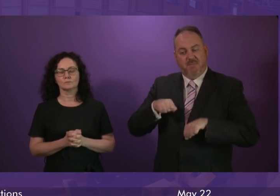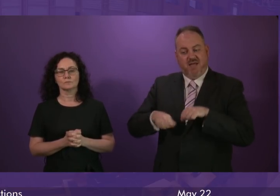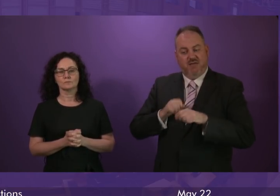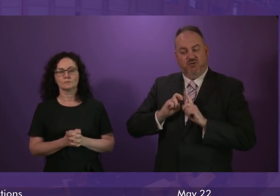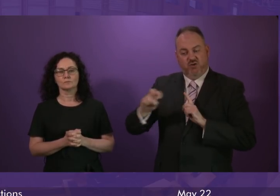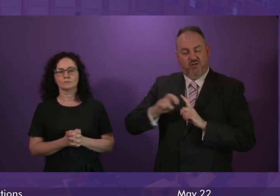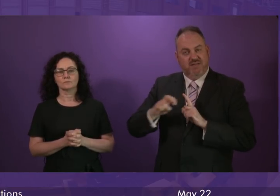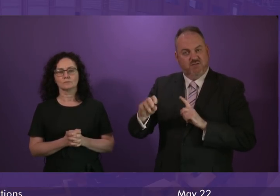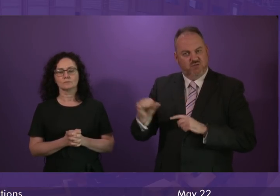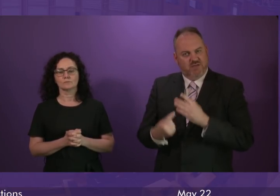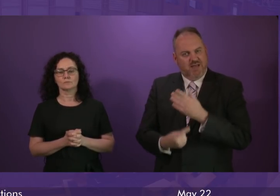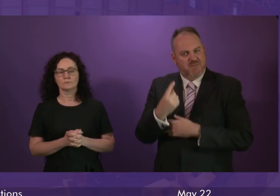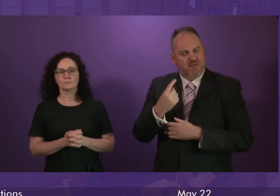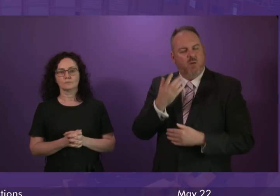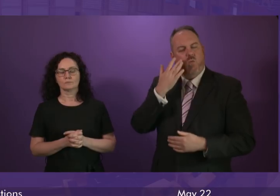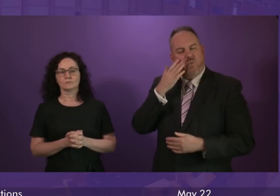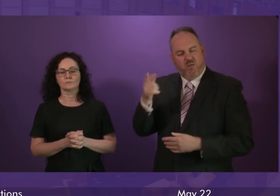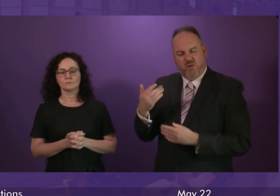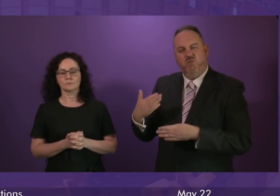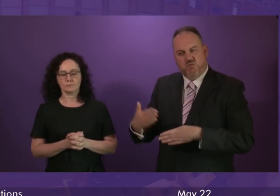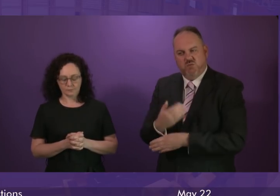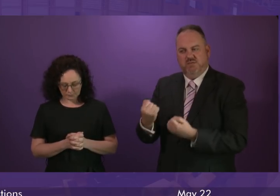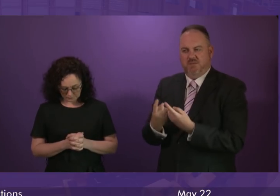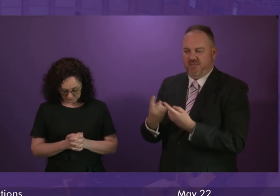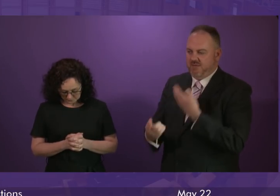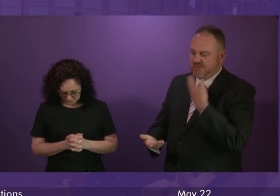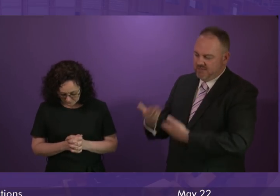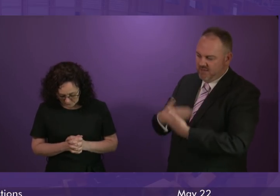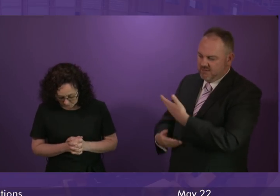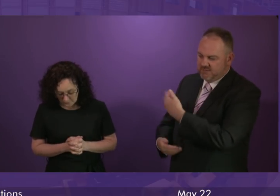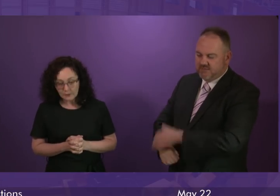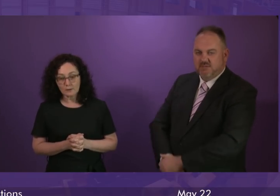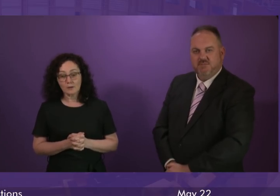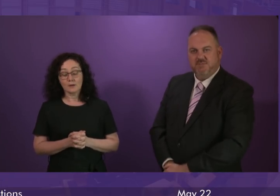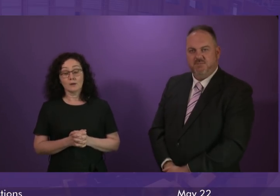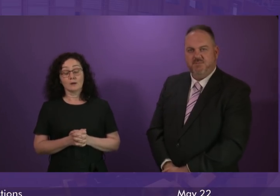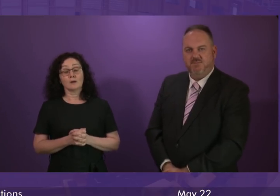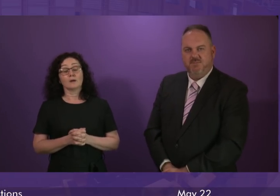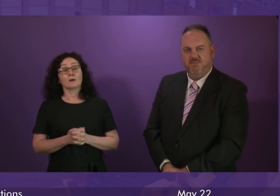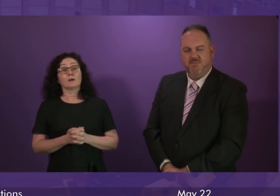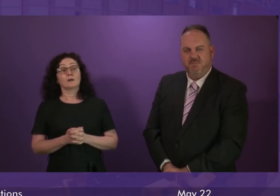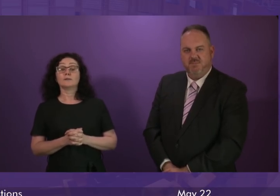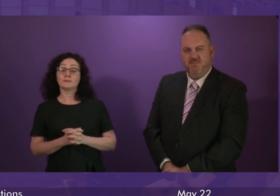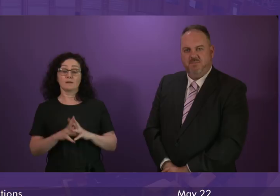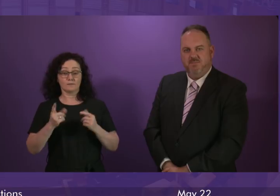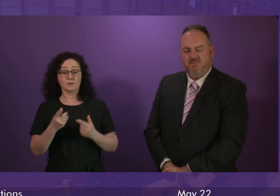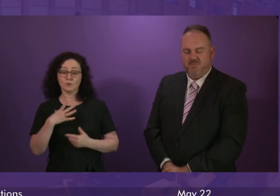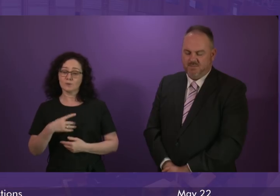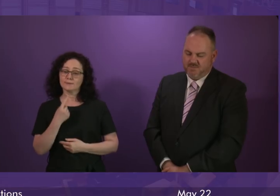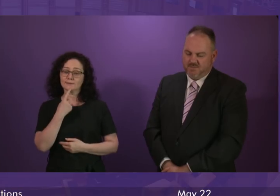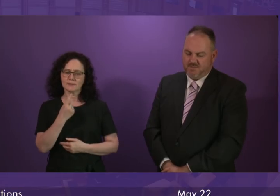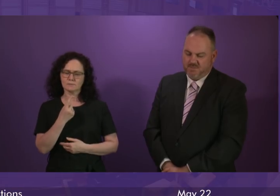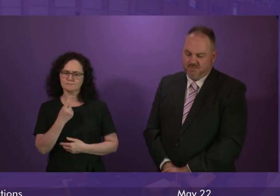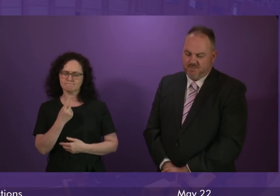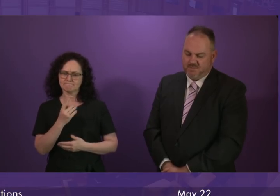than ever. When will the First Minister take action? First Minister. Well, firstly, can I also take the opportunity to